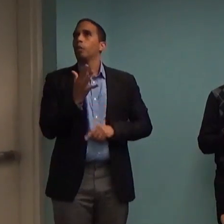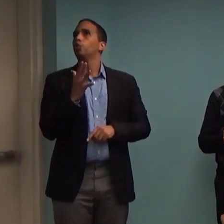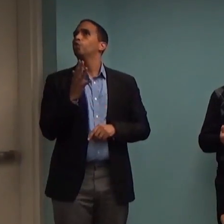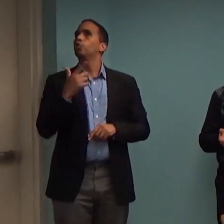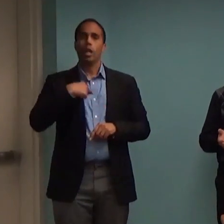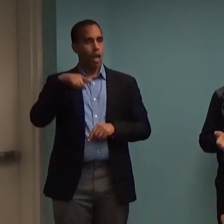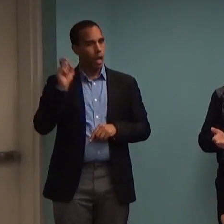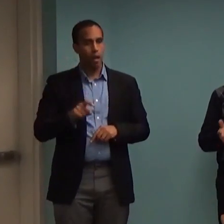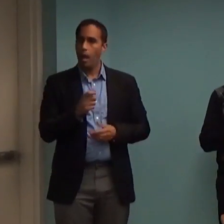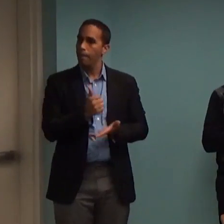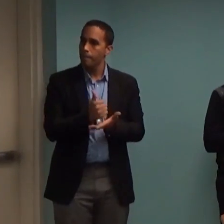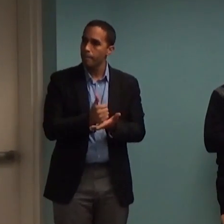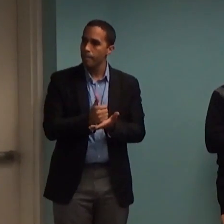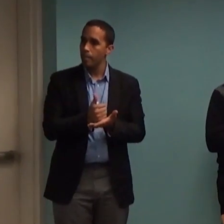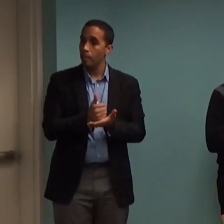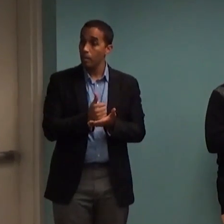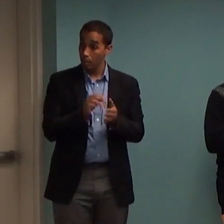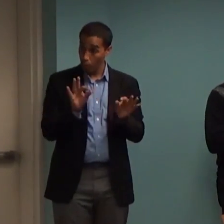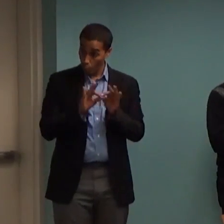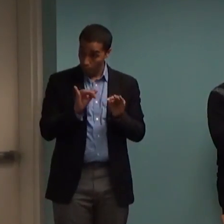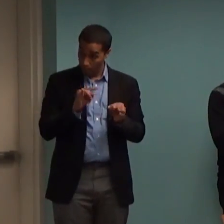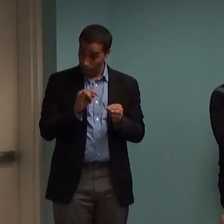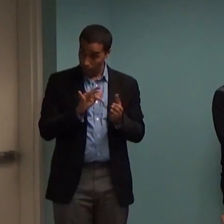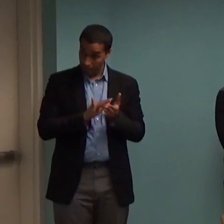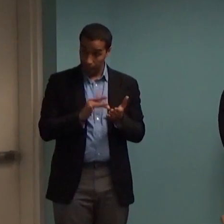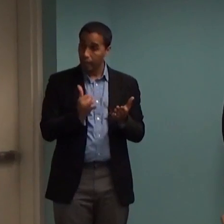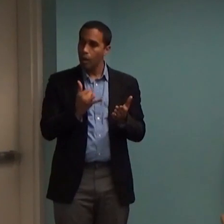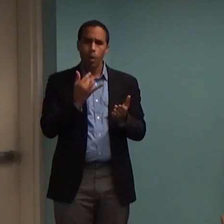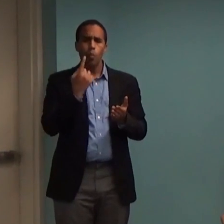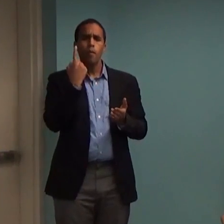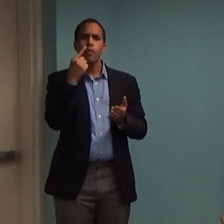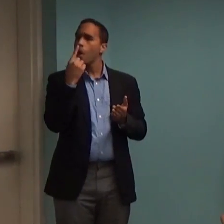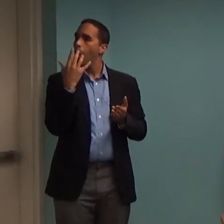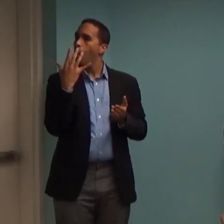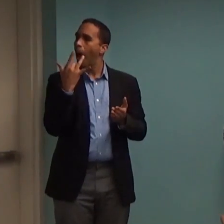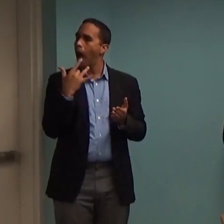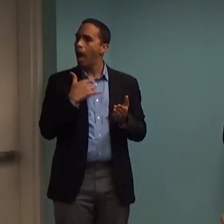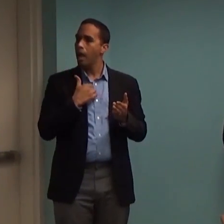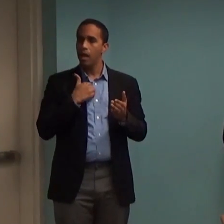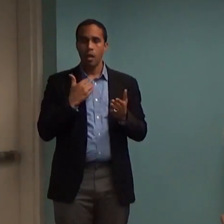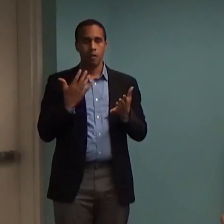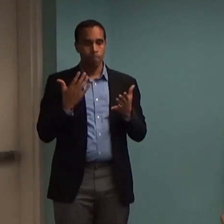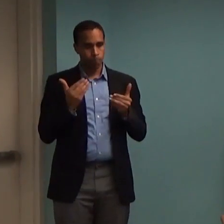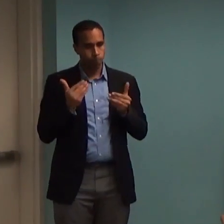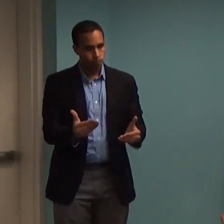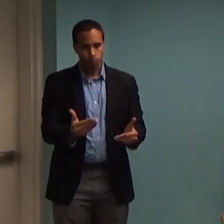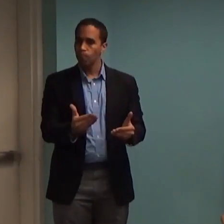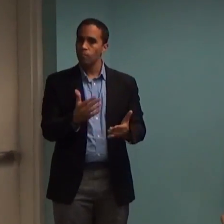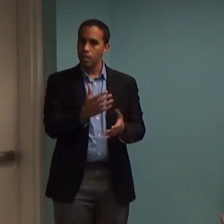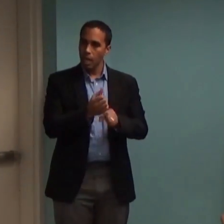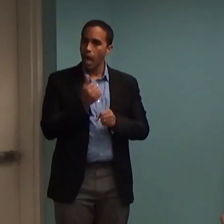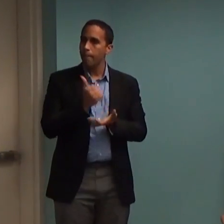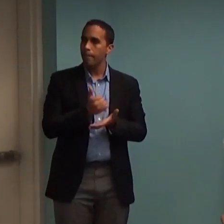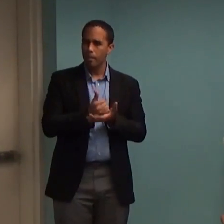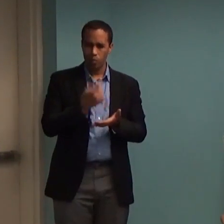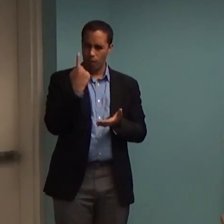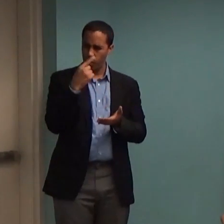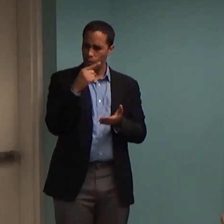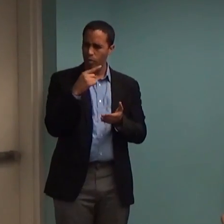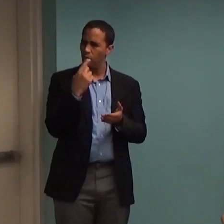medication, will it be worth it in light of the things that I'm about to describe that are consequences of medication? Or maybe